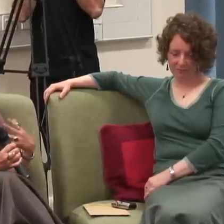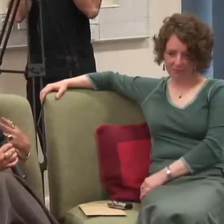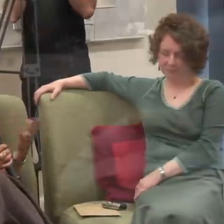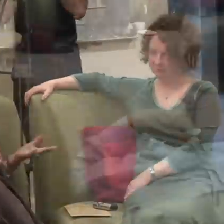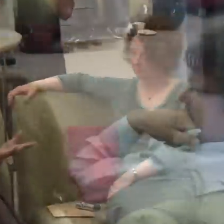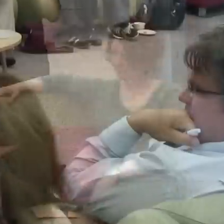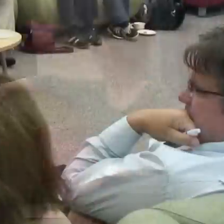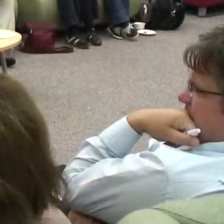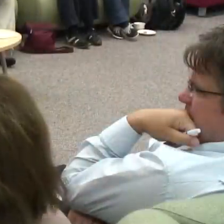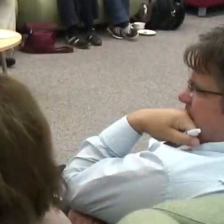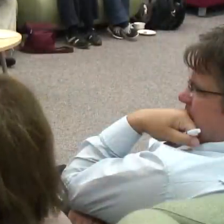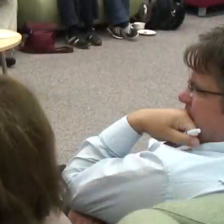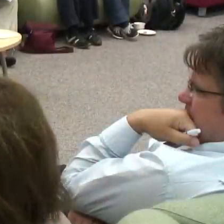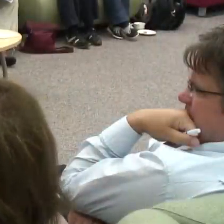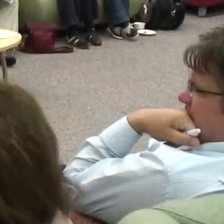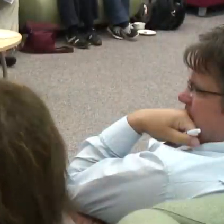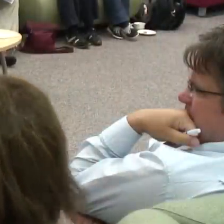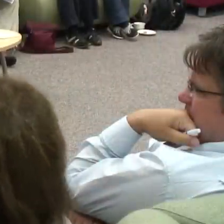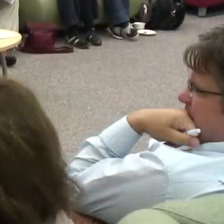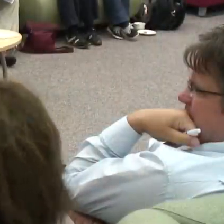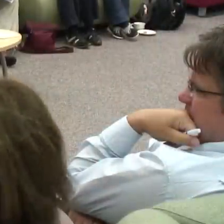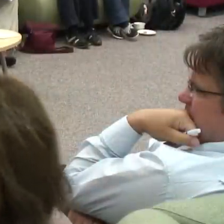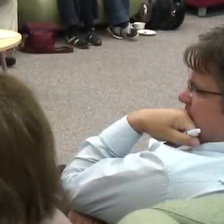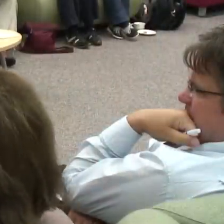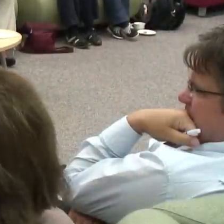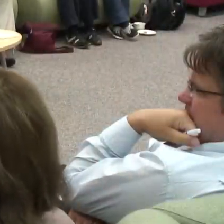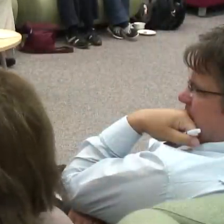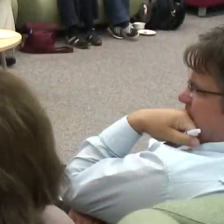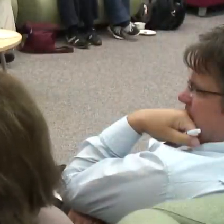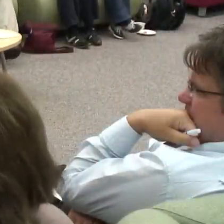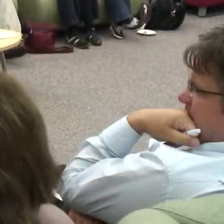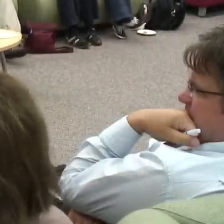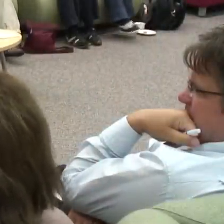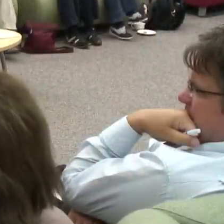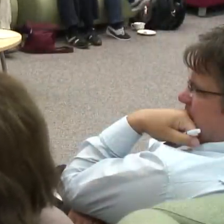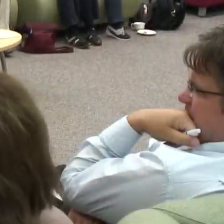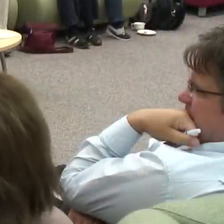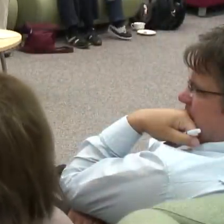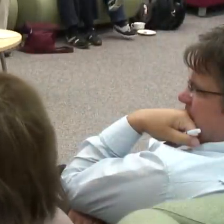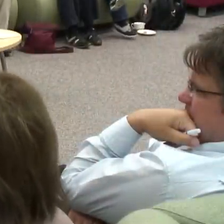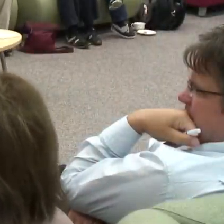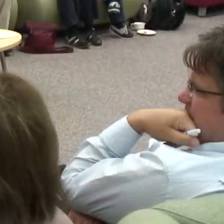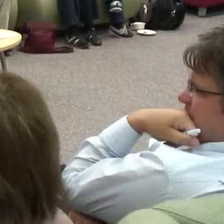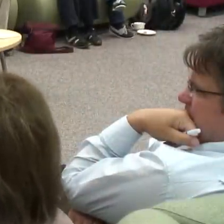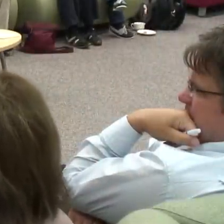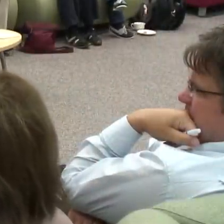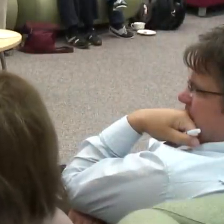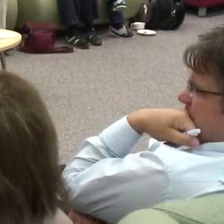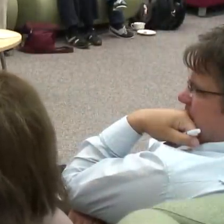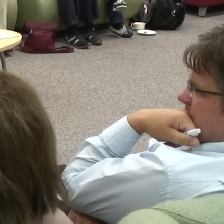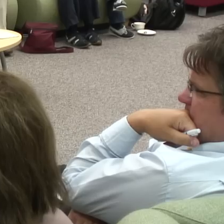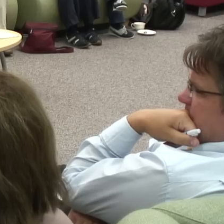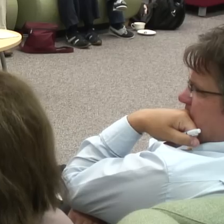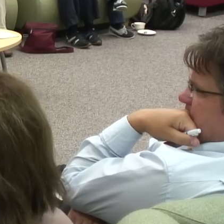psychologists and other mental health workers sometimes get off quite lightly in comparison to psychiatry. But with the extension